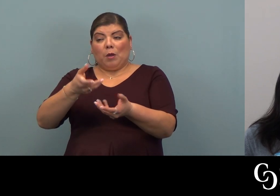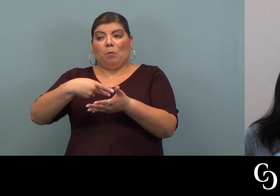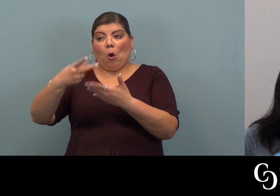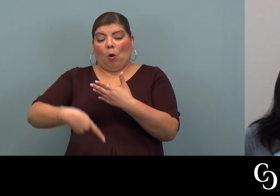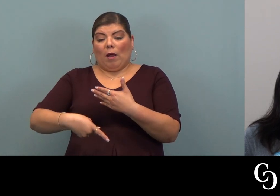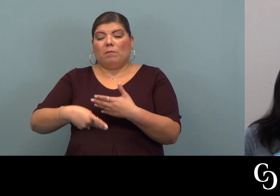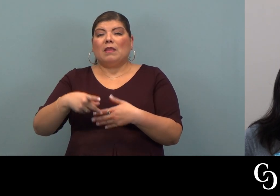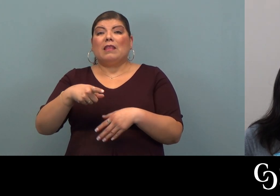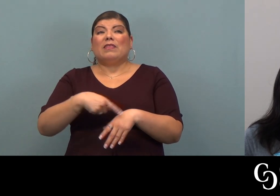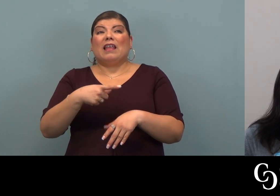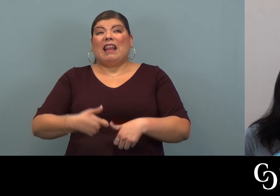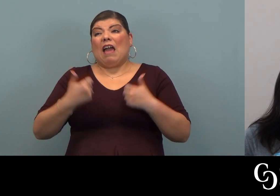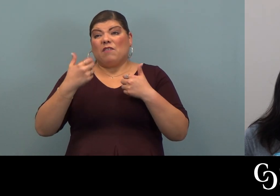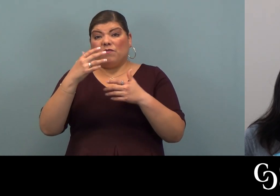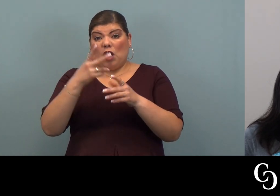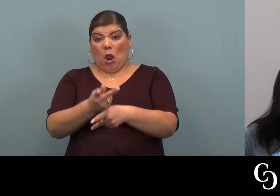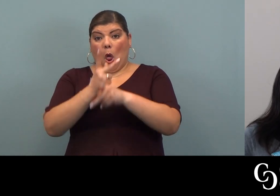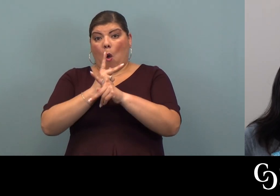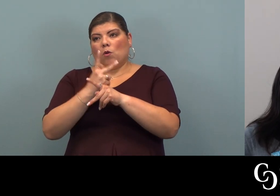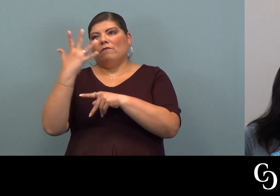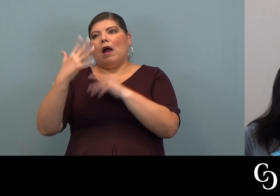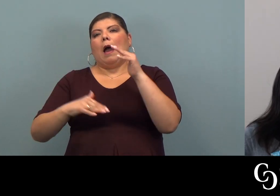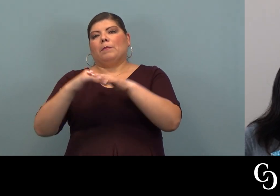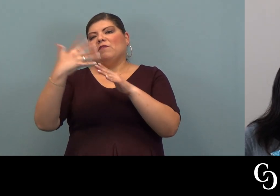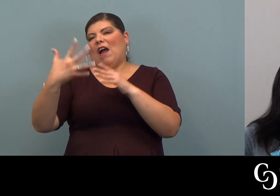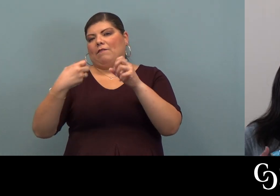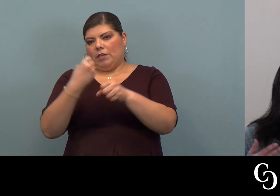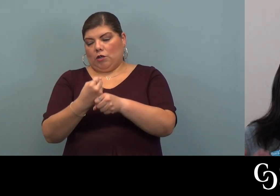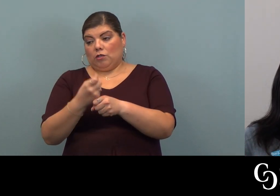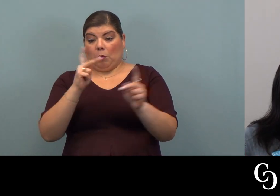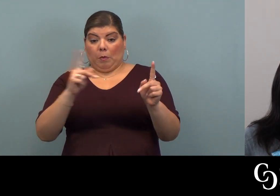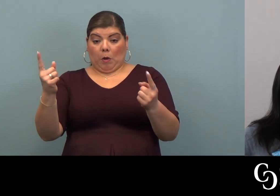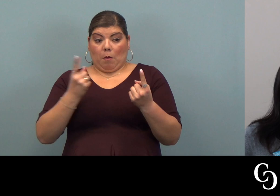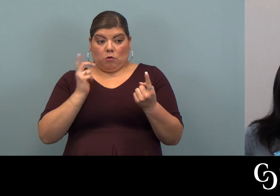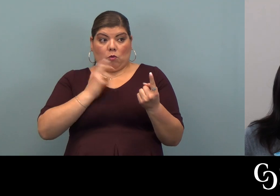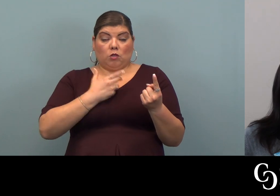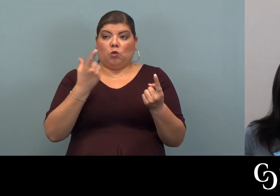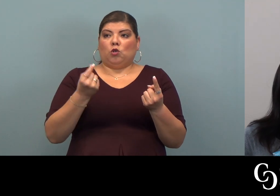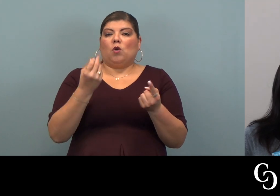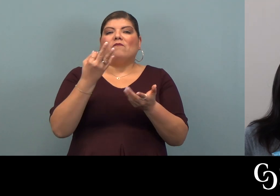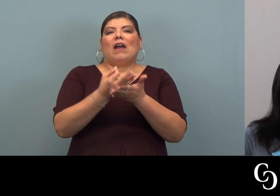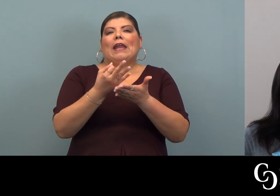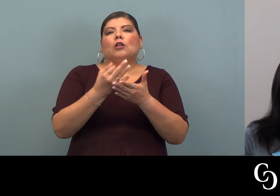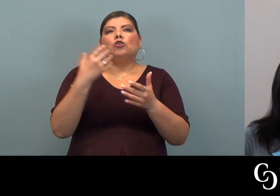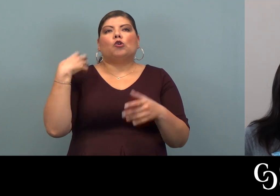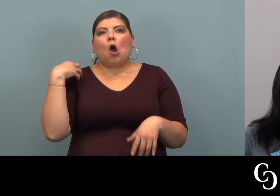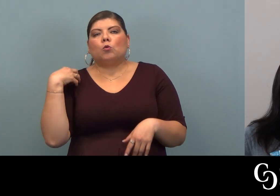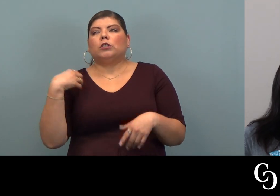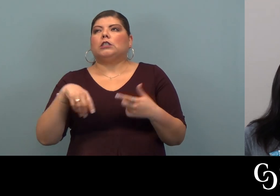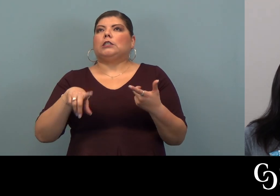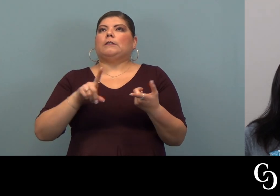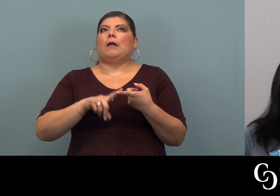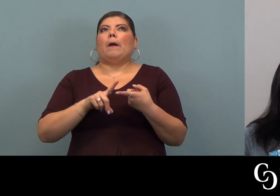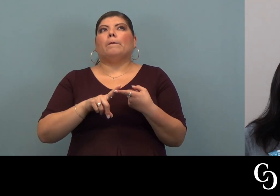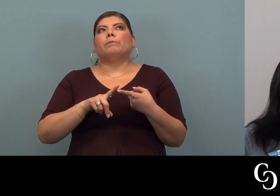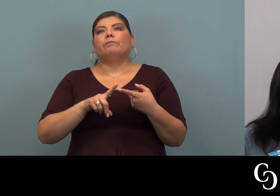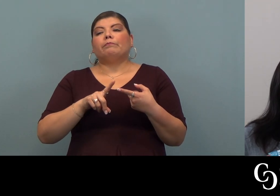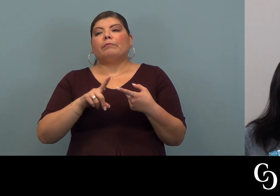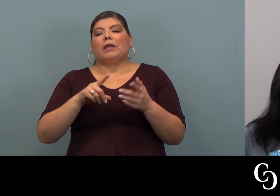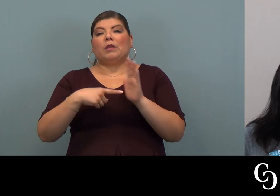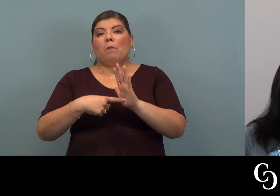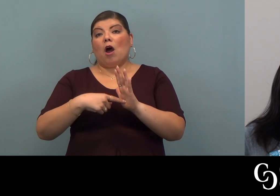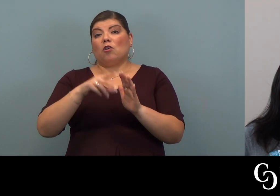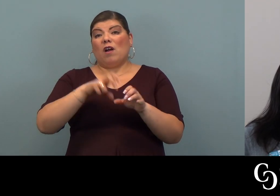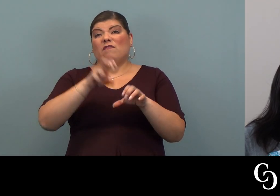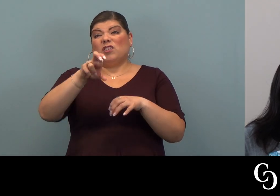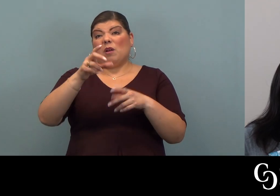life of the loan typically is about five years. So folks come to us. We do some financial coaching. And